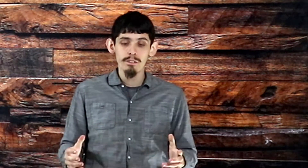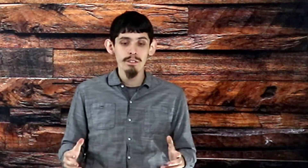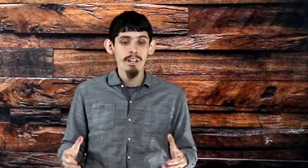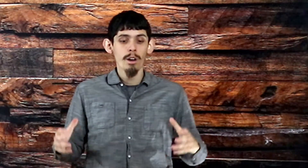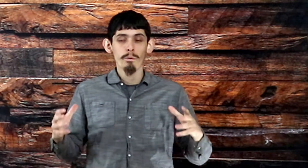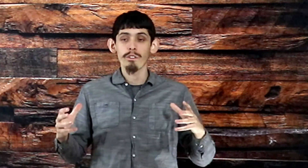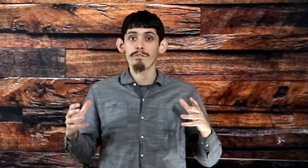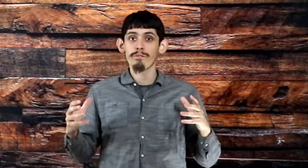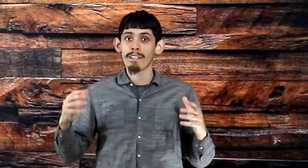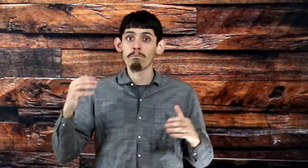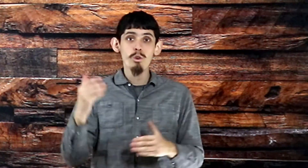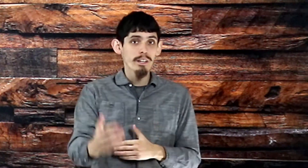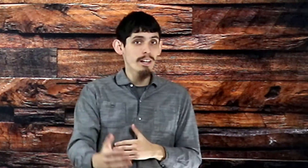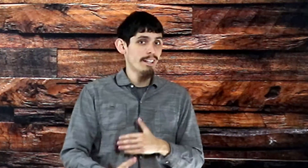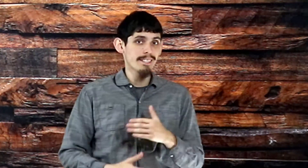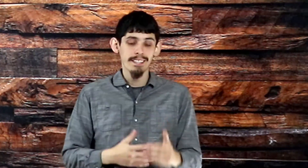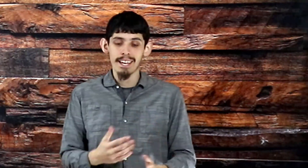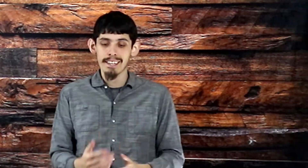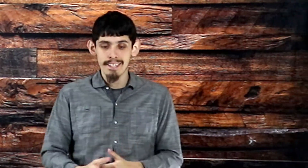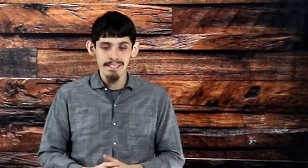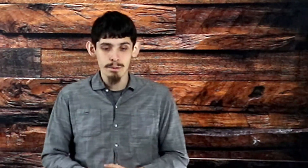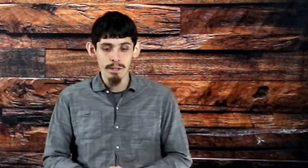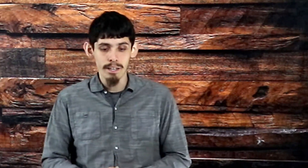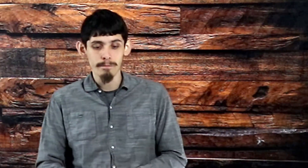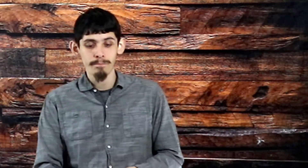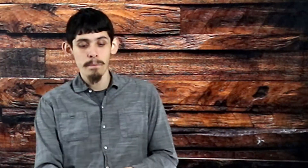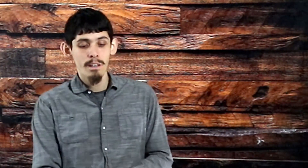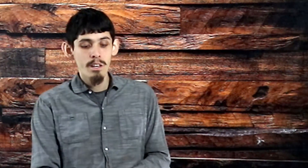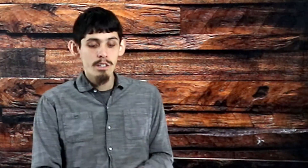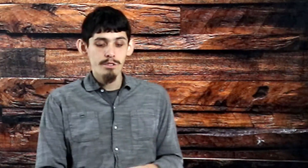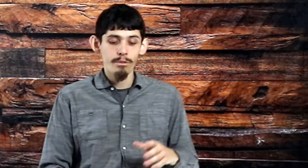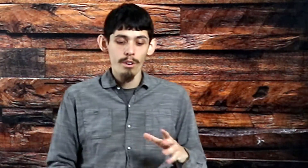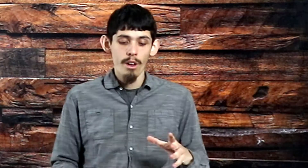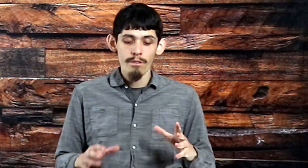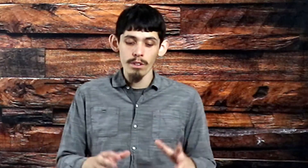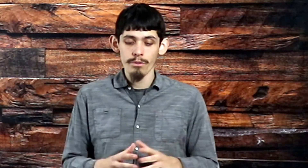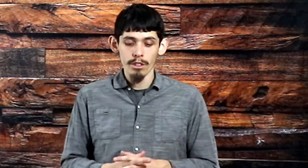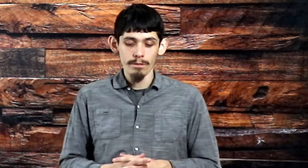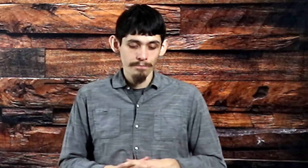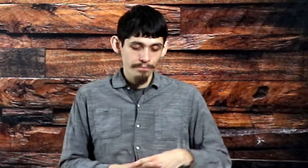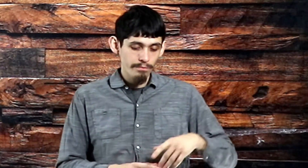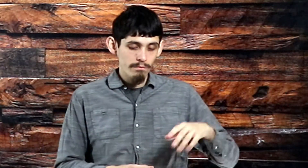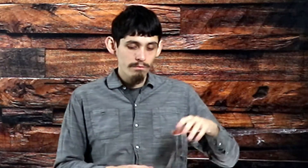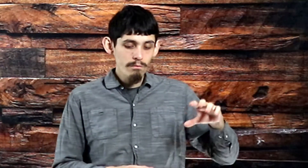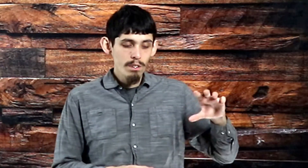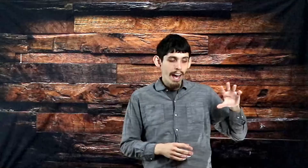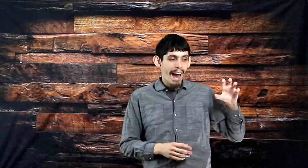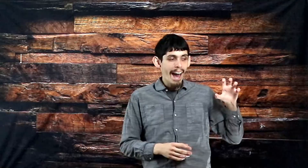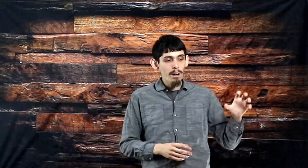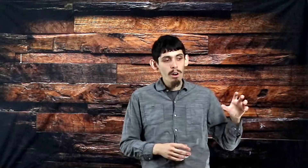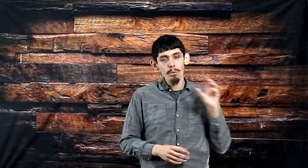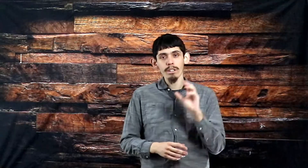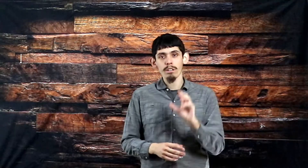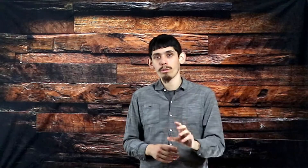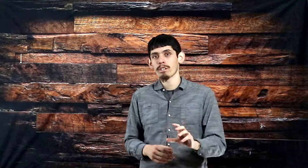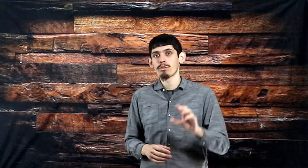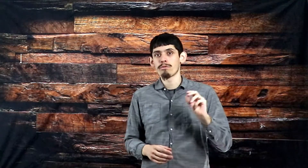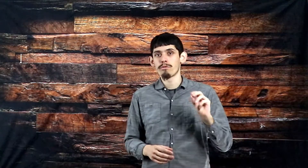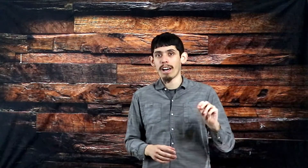where you'll find more content like this as well. So, first of all, how are we going to find